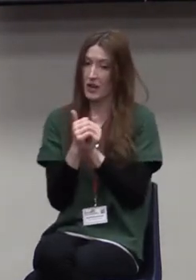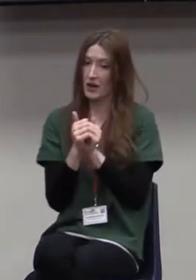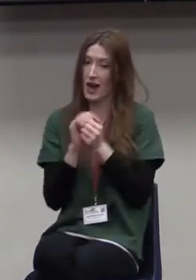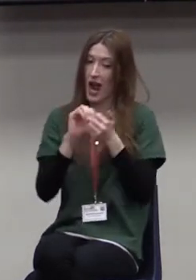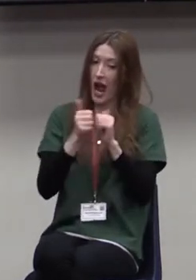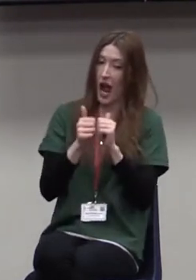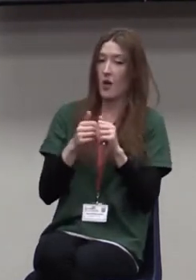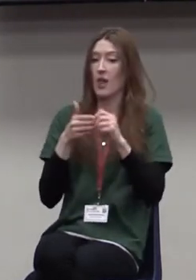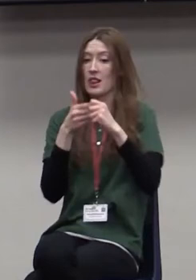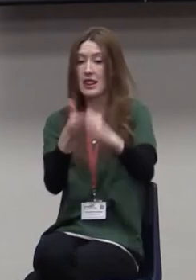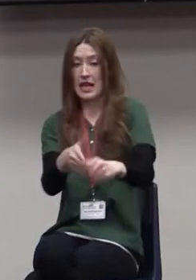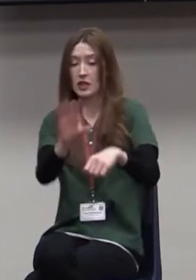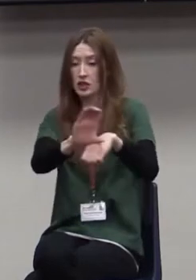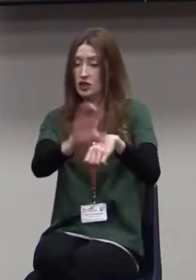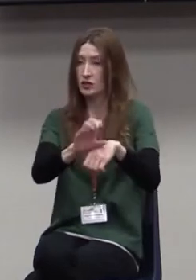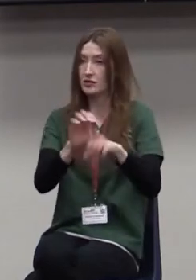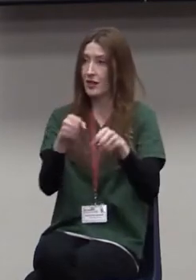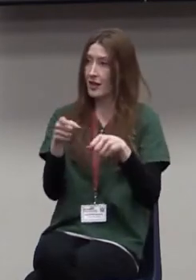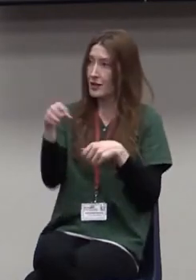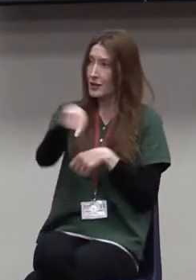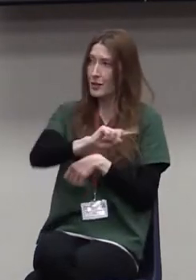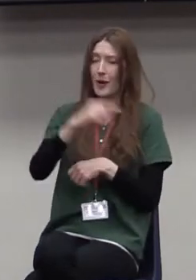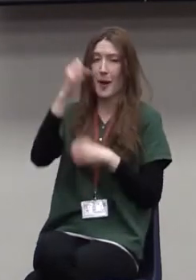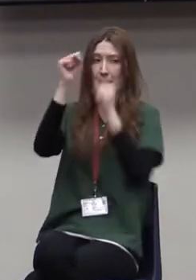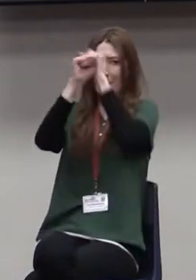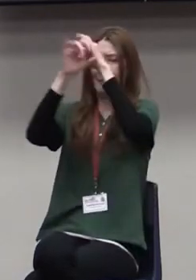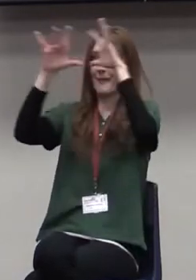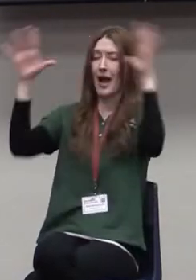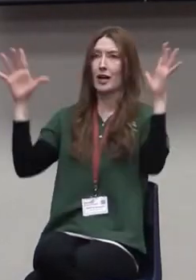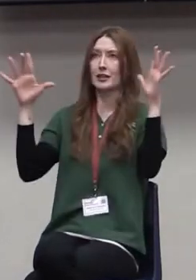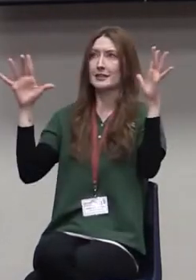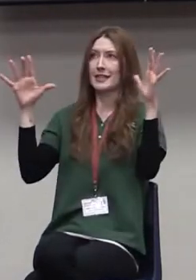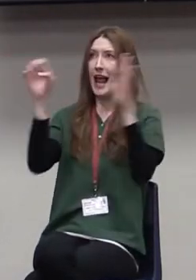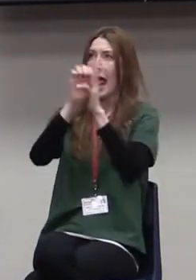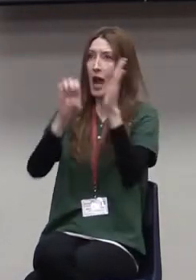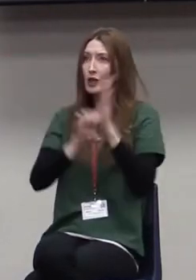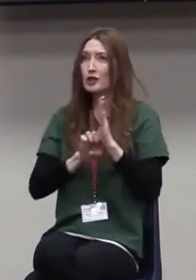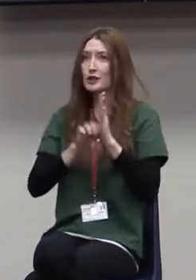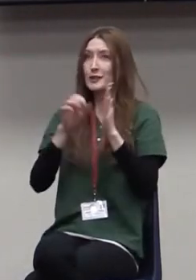this congregation. Can you imagine an eldership spending 20 hours a month together?